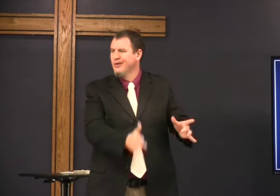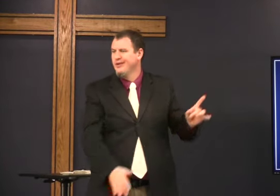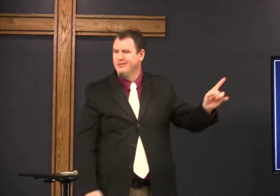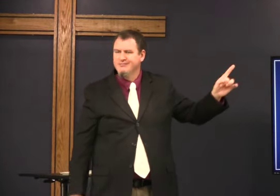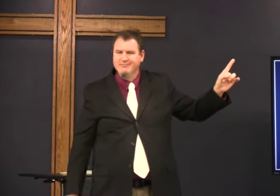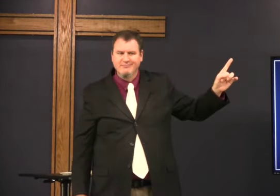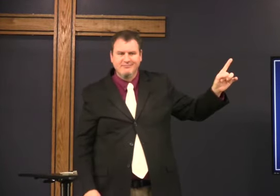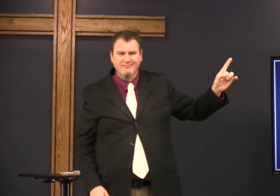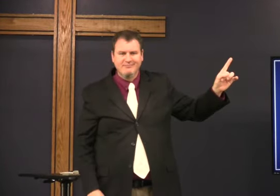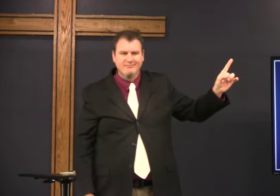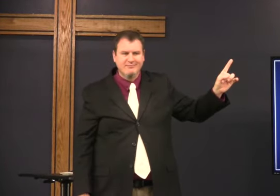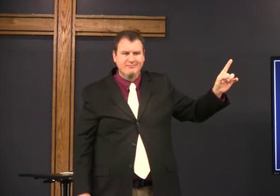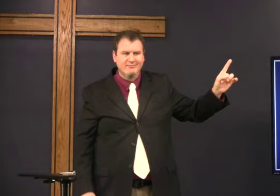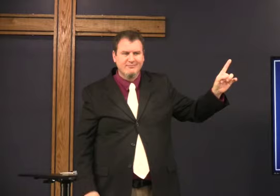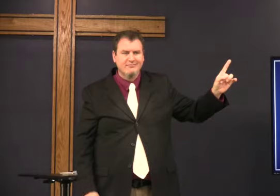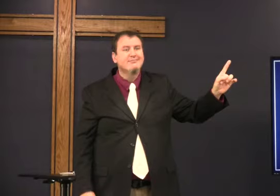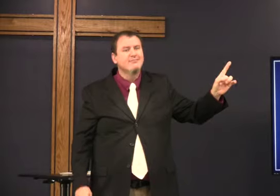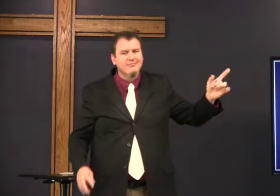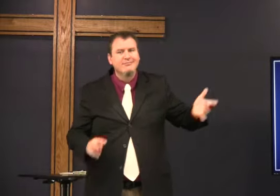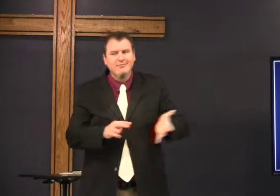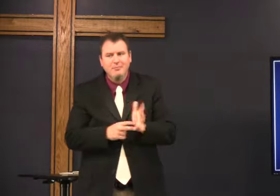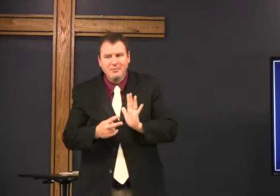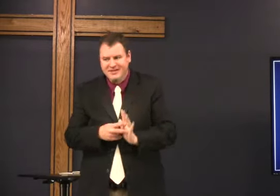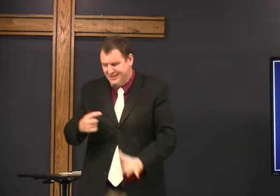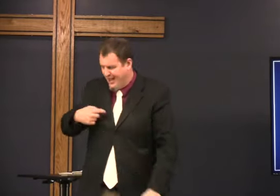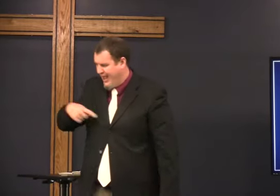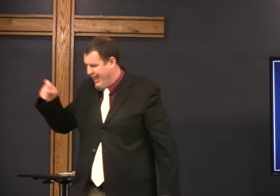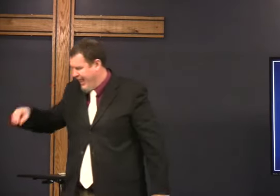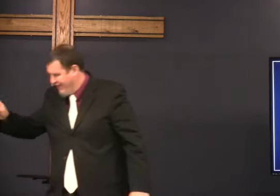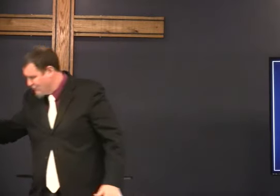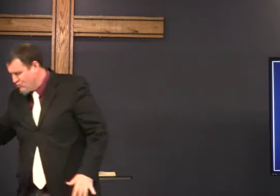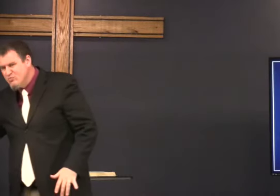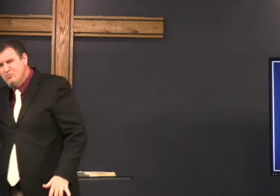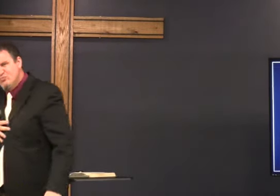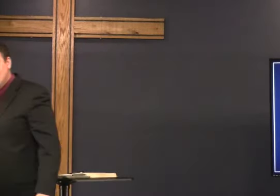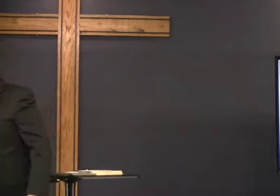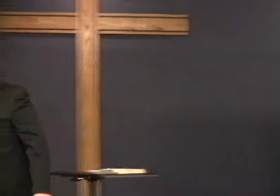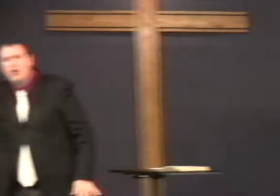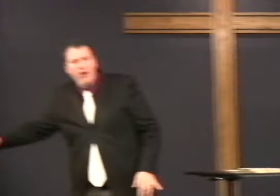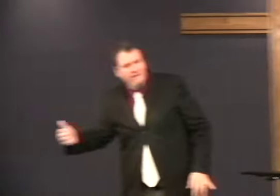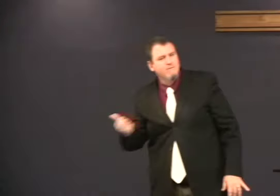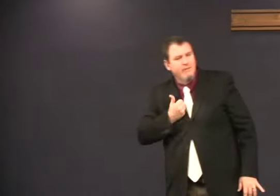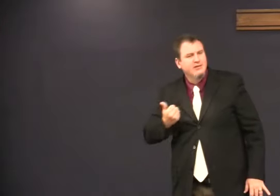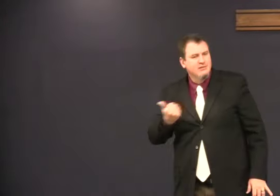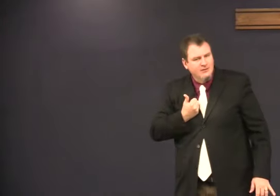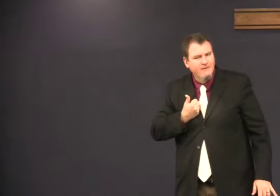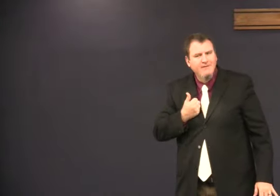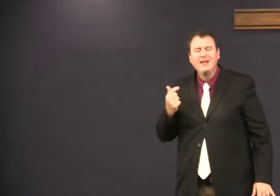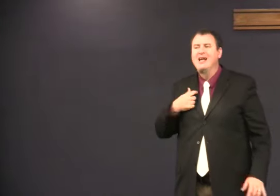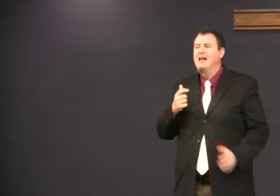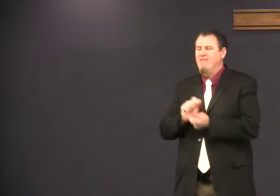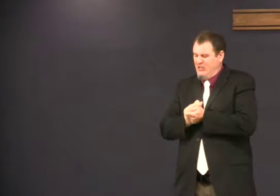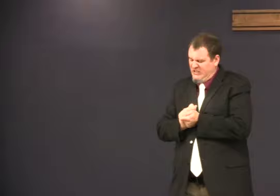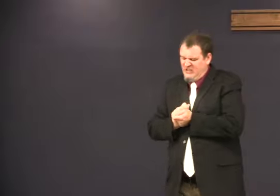these are Jesus's ways and that means I'm willing to put off myself